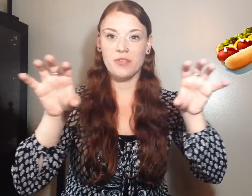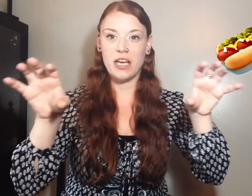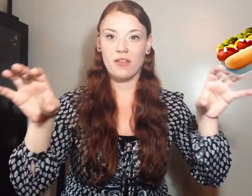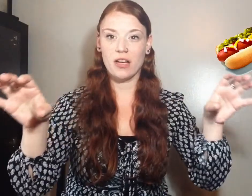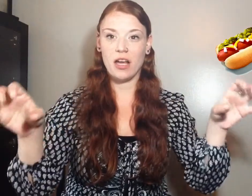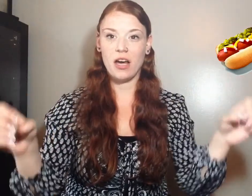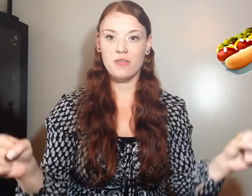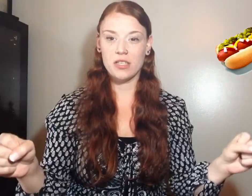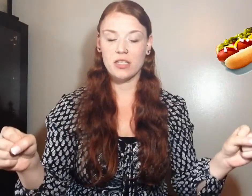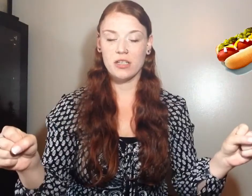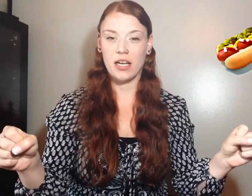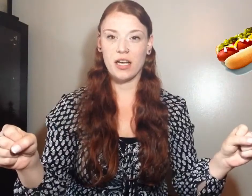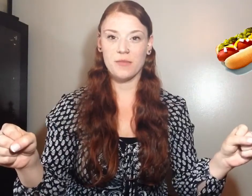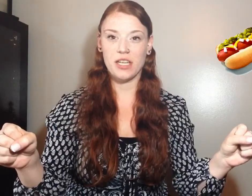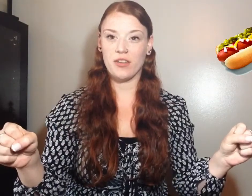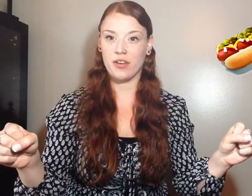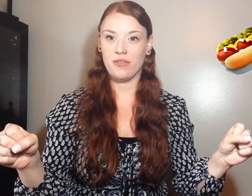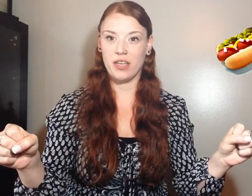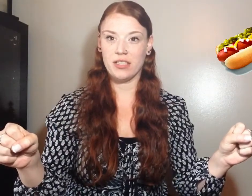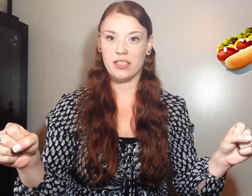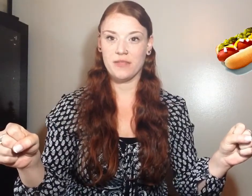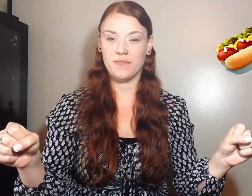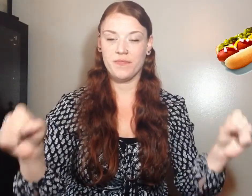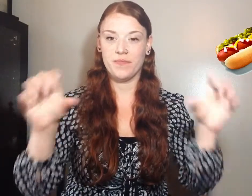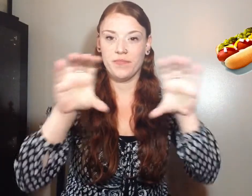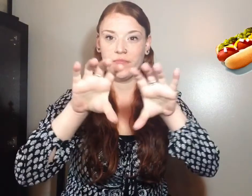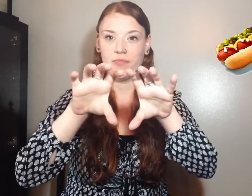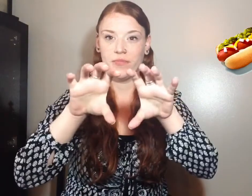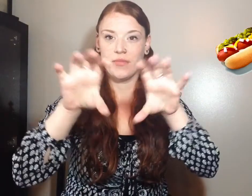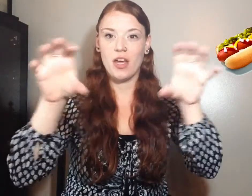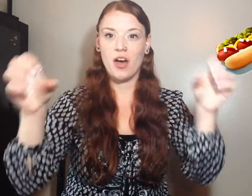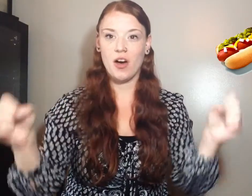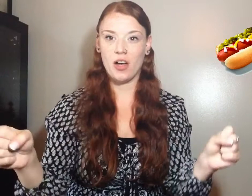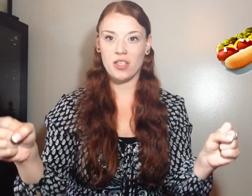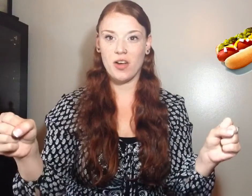down and out and come together in a fist. Hot dog.